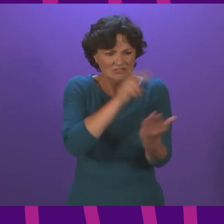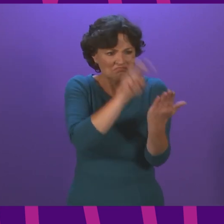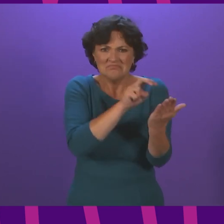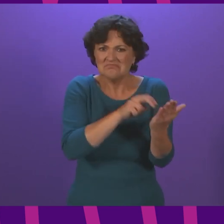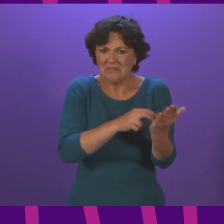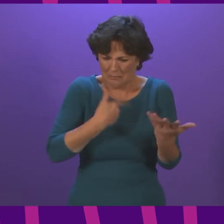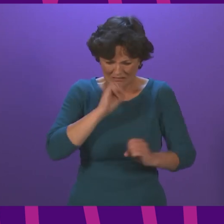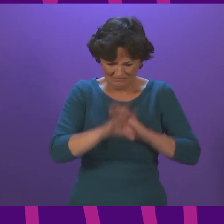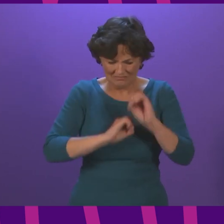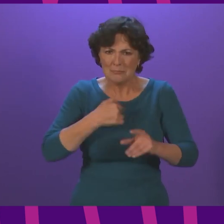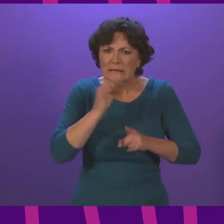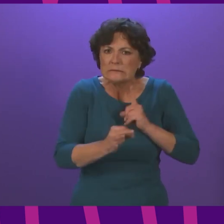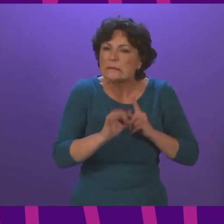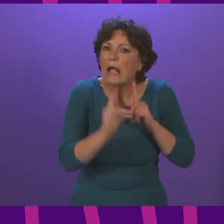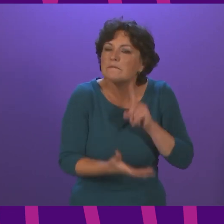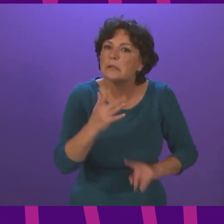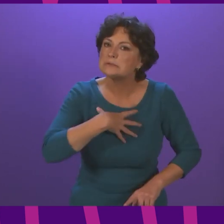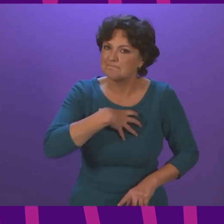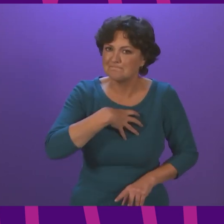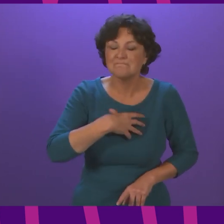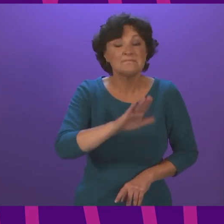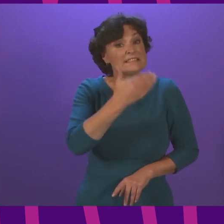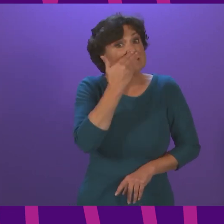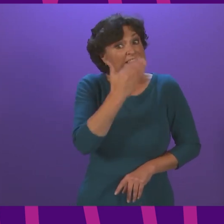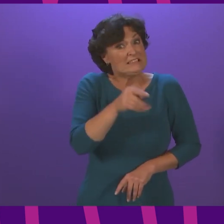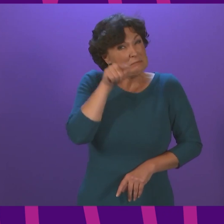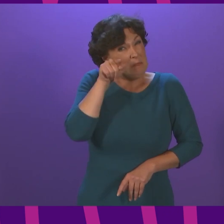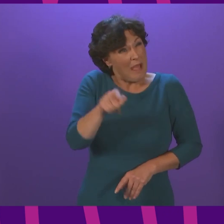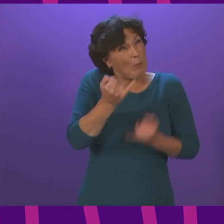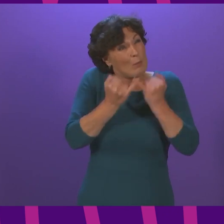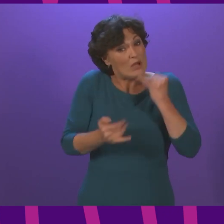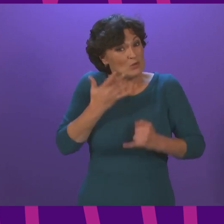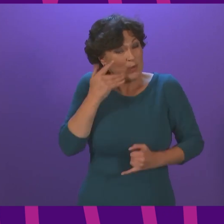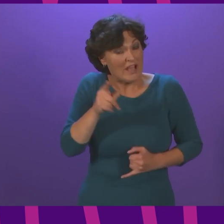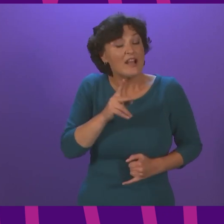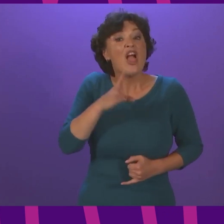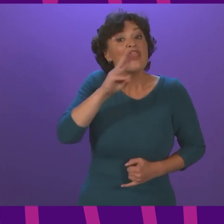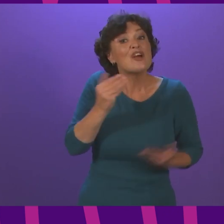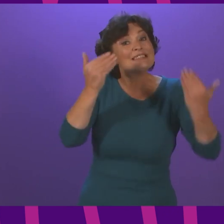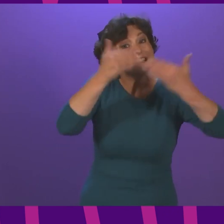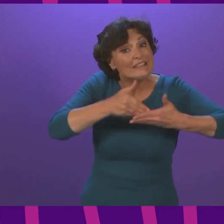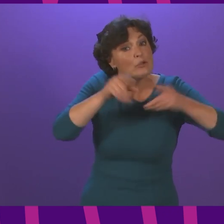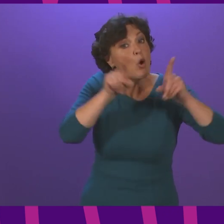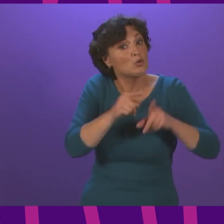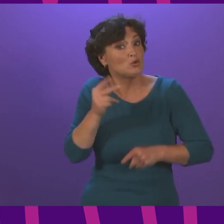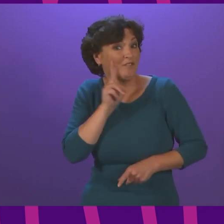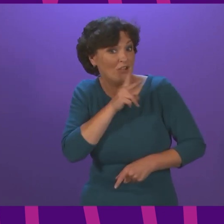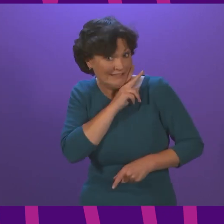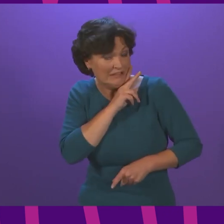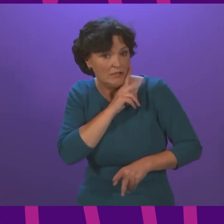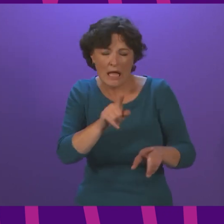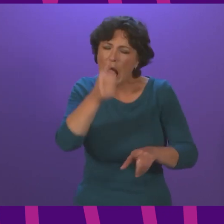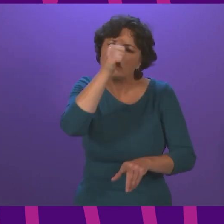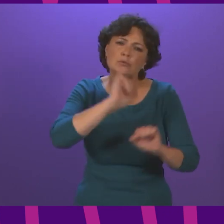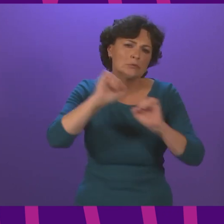that they had provided. This problem was especially acute over Thursday evening and Friday. I know this caused extreme